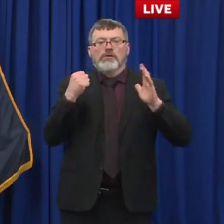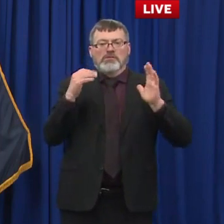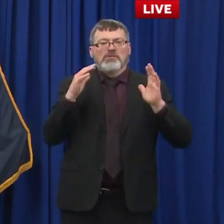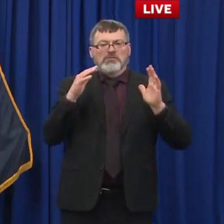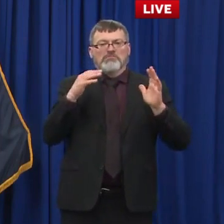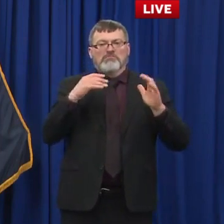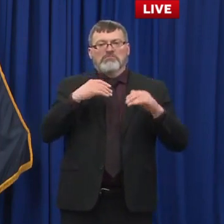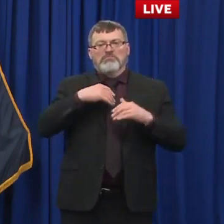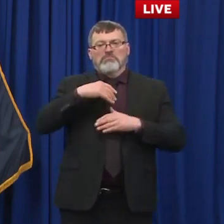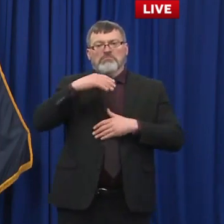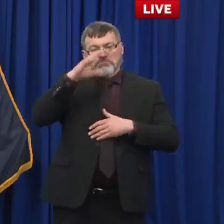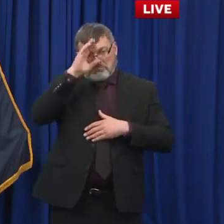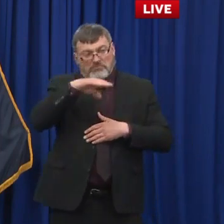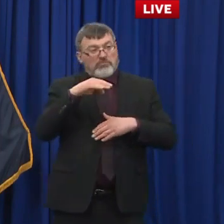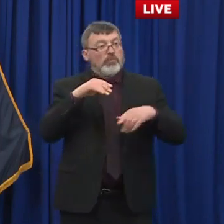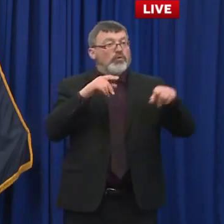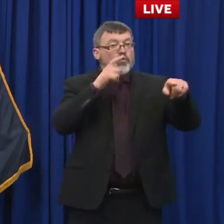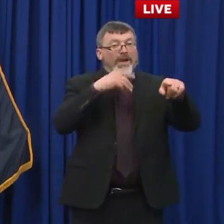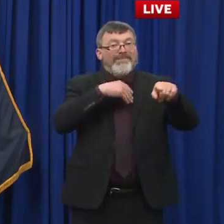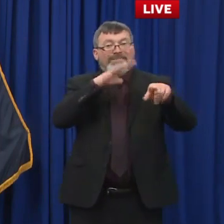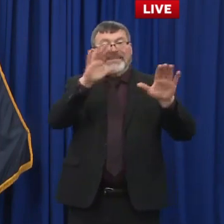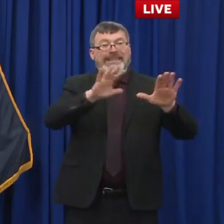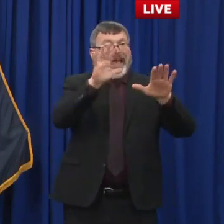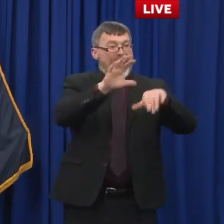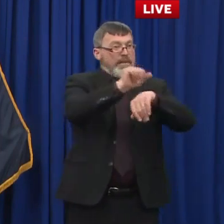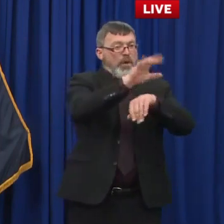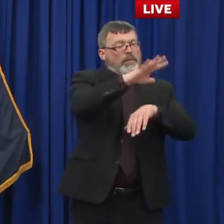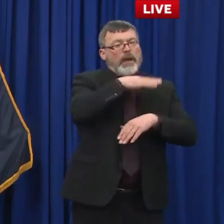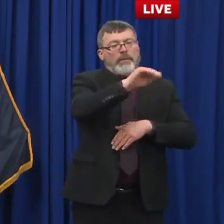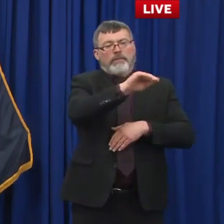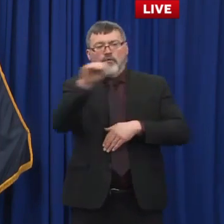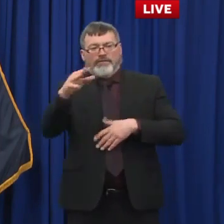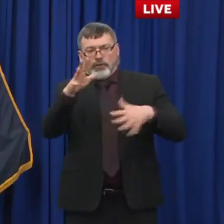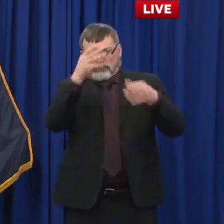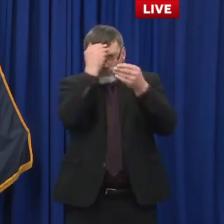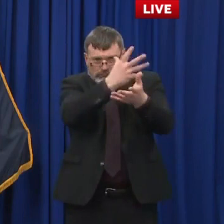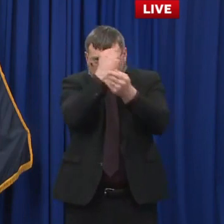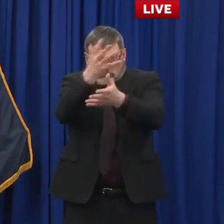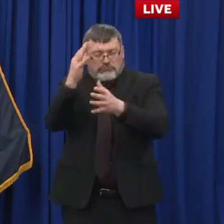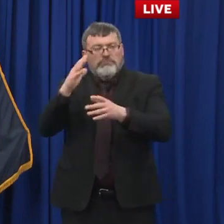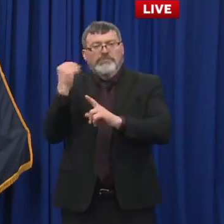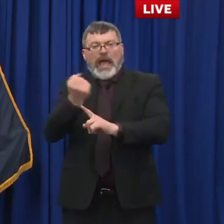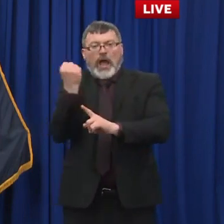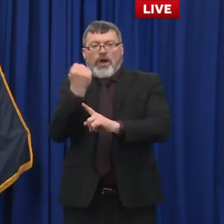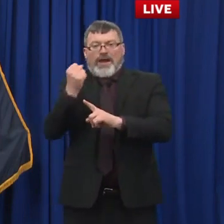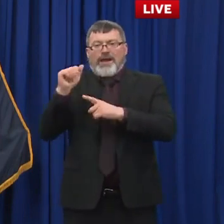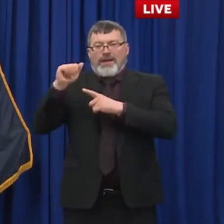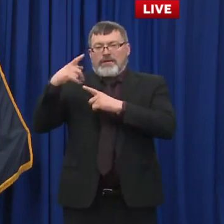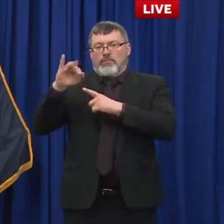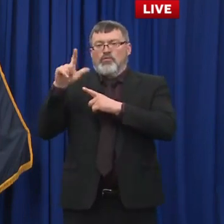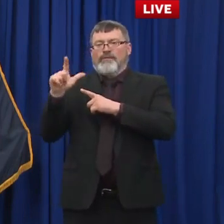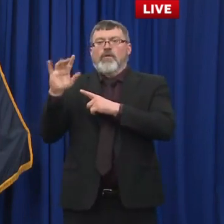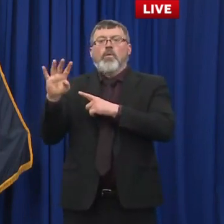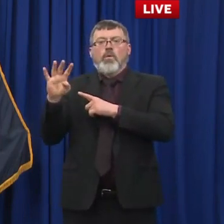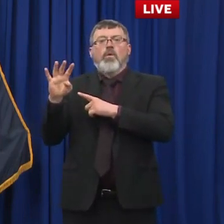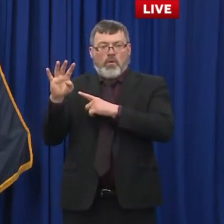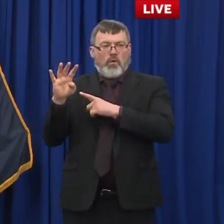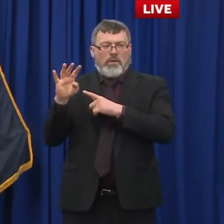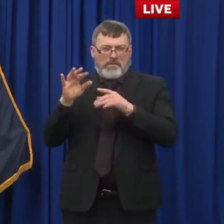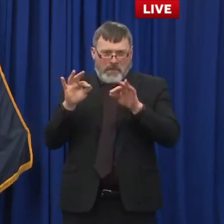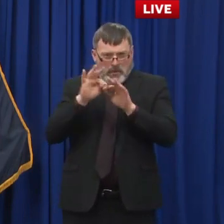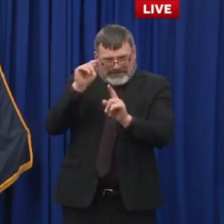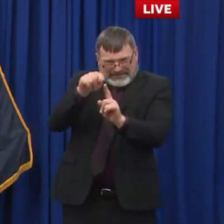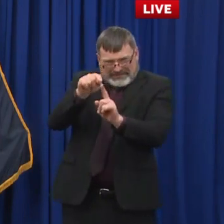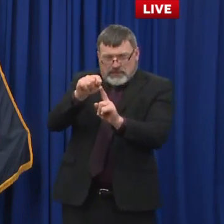It went out to those individuals who had Sunday appointments and moved them to a Saturday appointment. If for some reason your Saturday